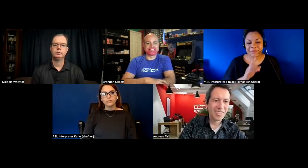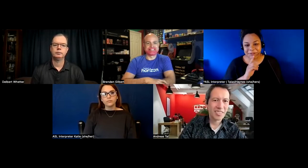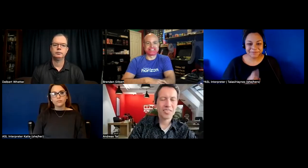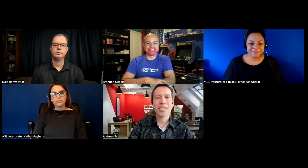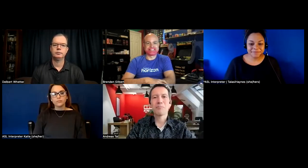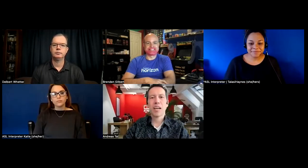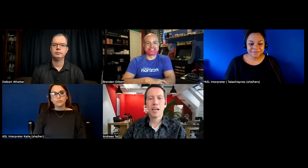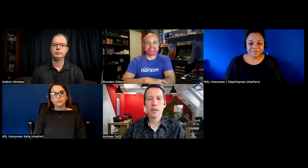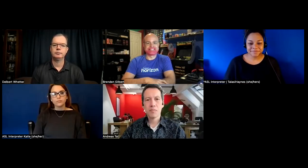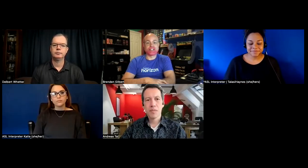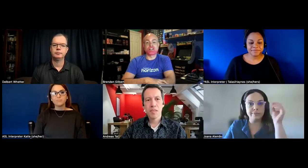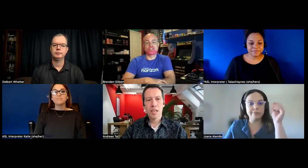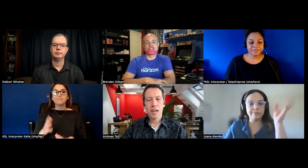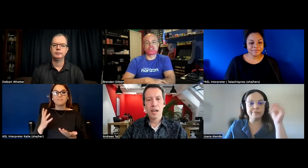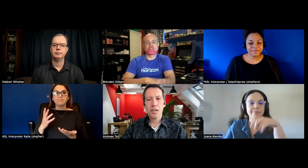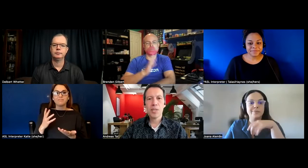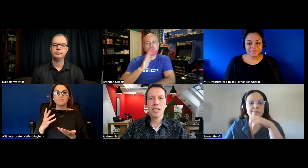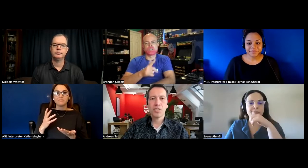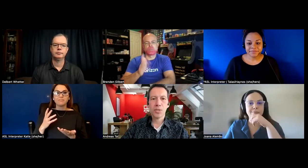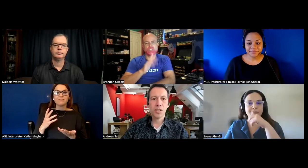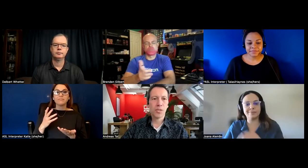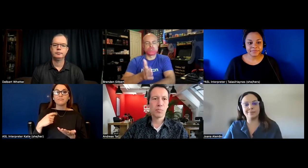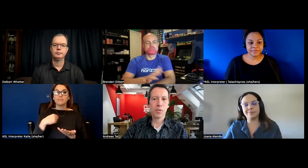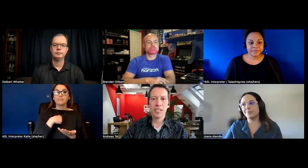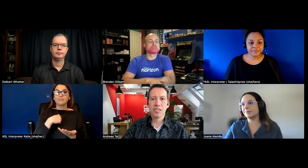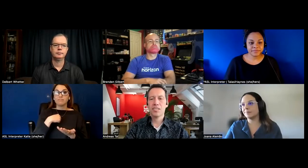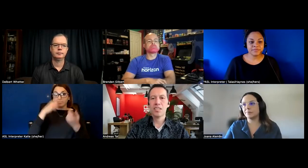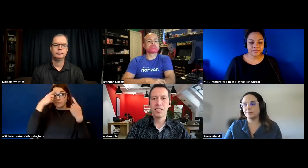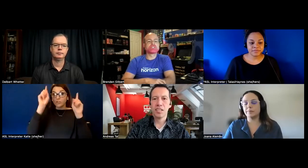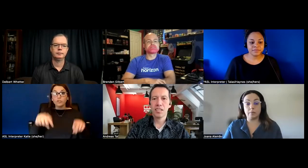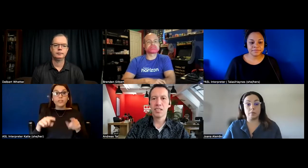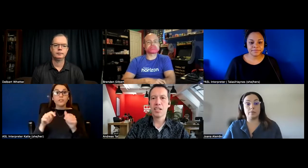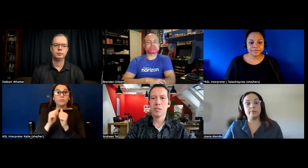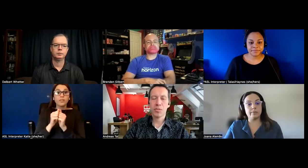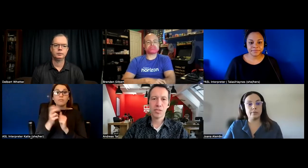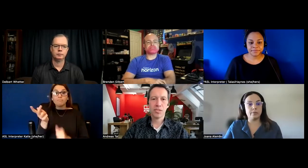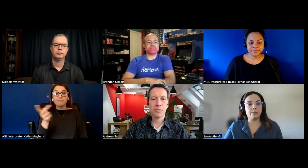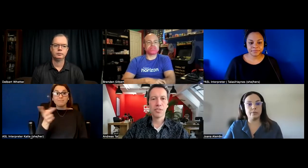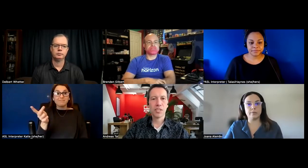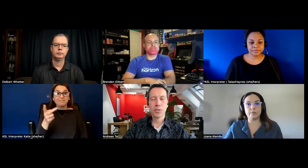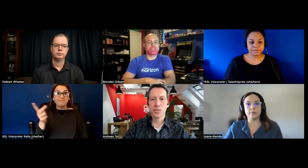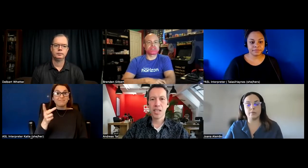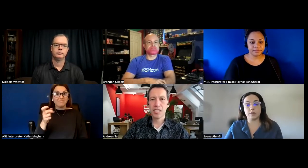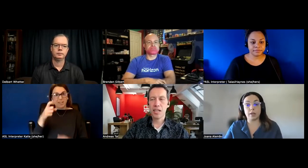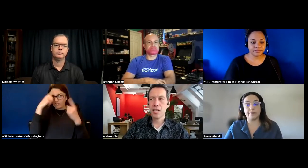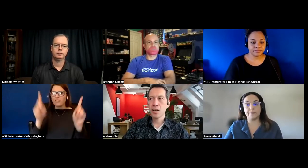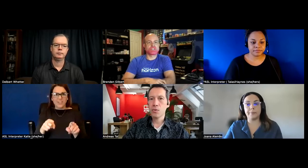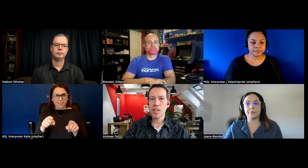sorry um i really agree with brandon and delbert on everything what you said i really